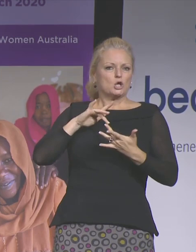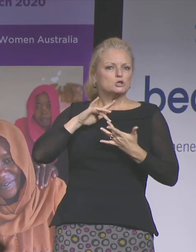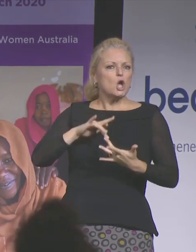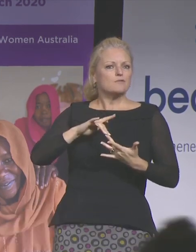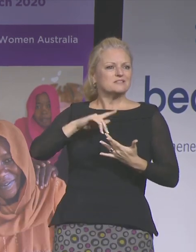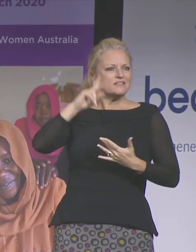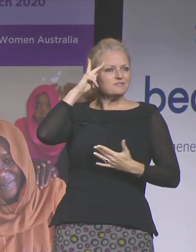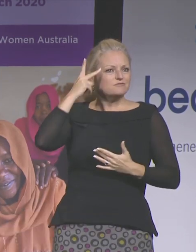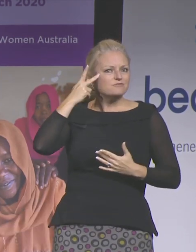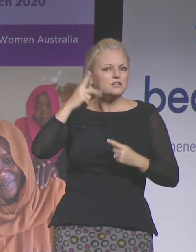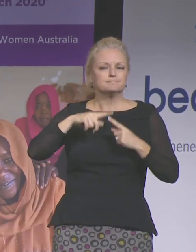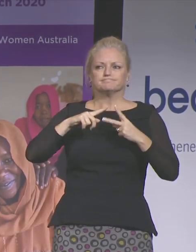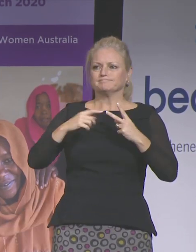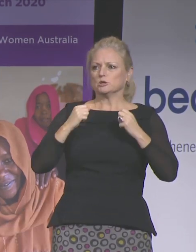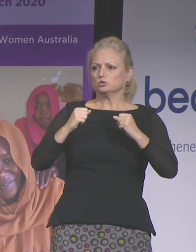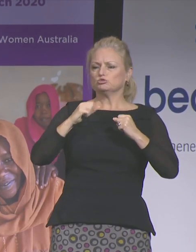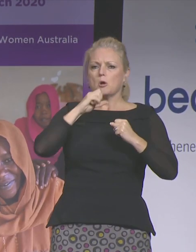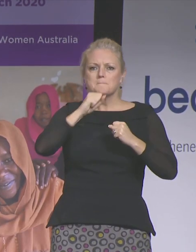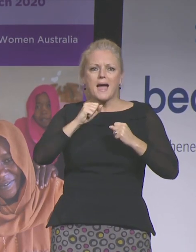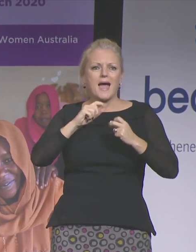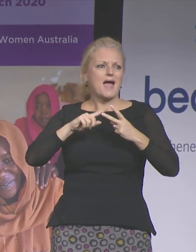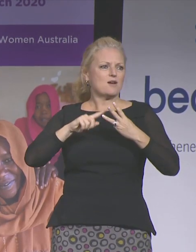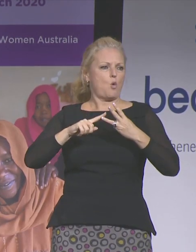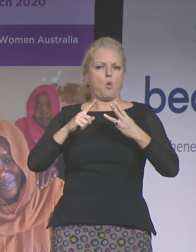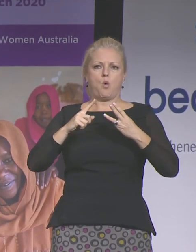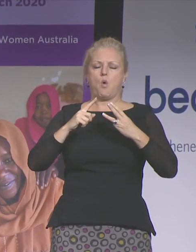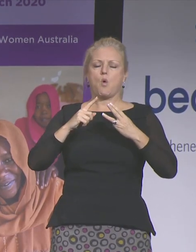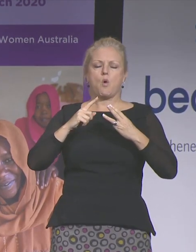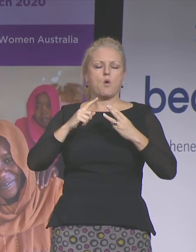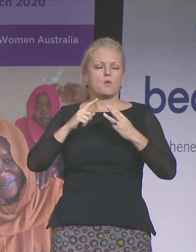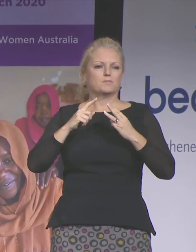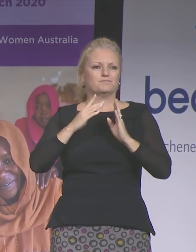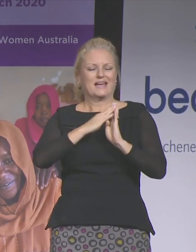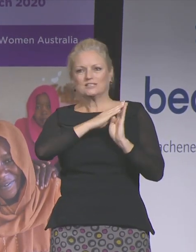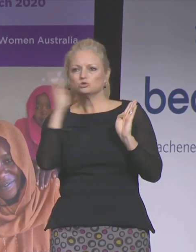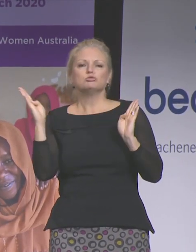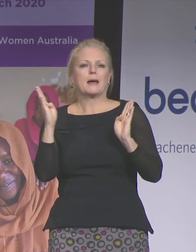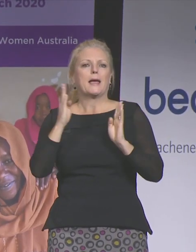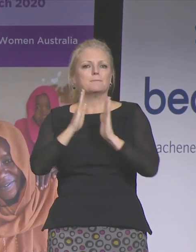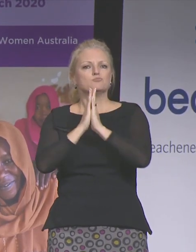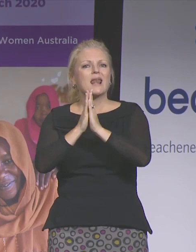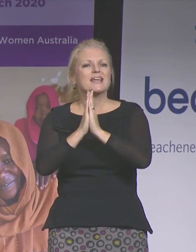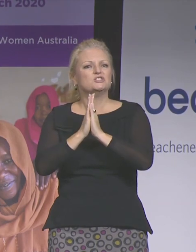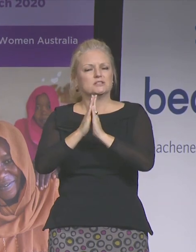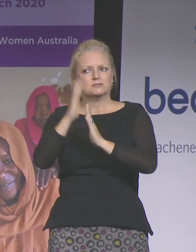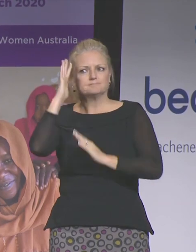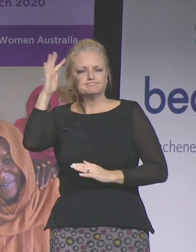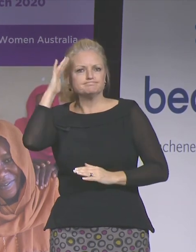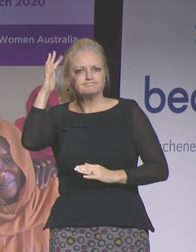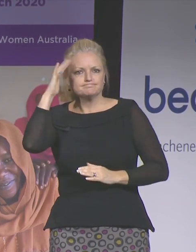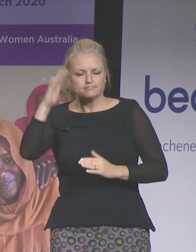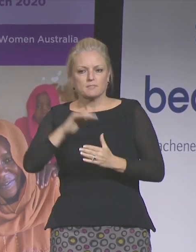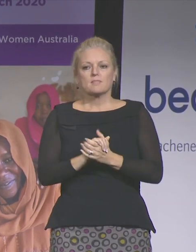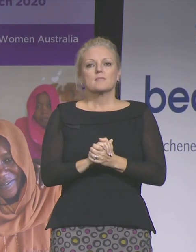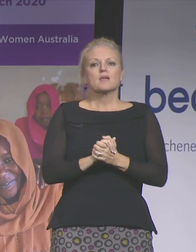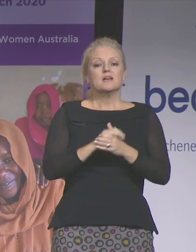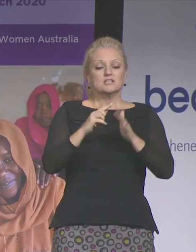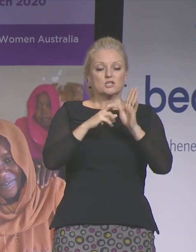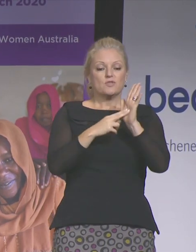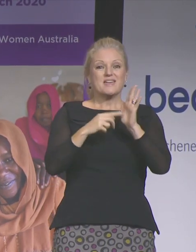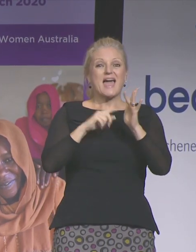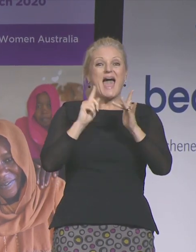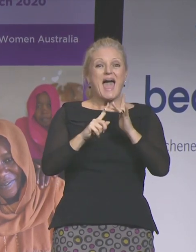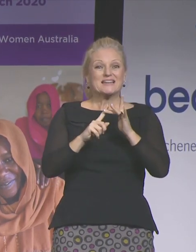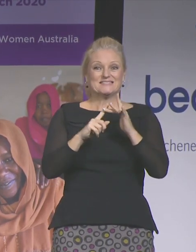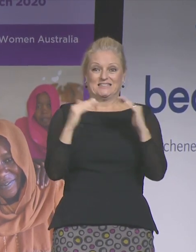ideologies and extremist religious fundamentalists. The anti-gender movement is growing with